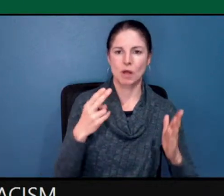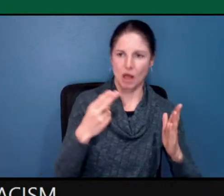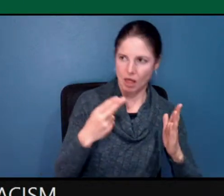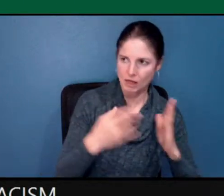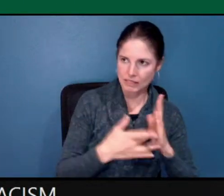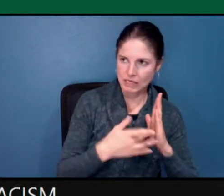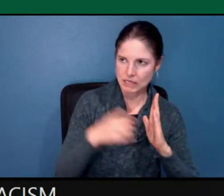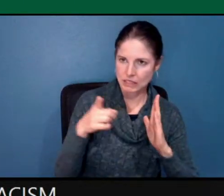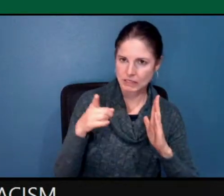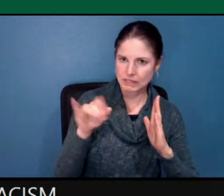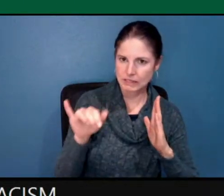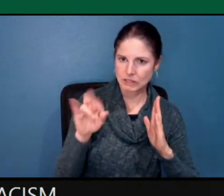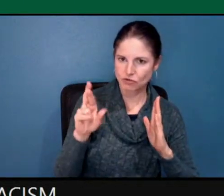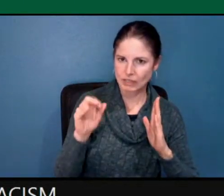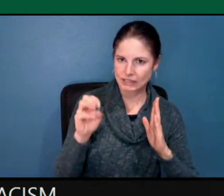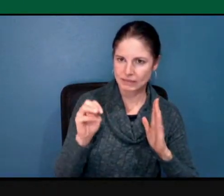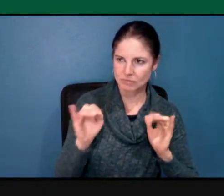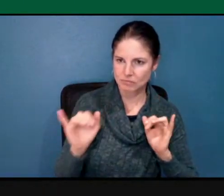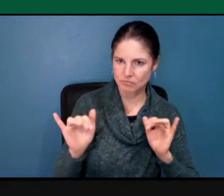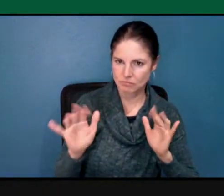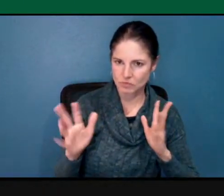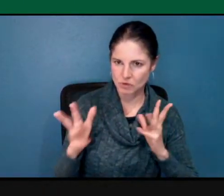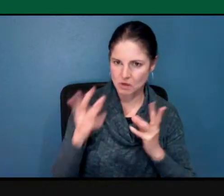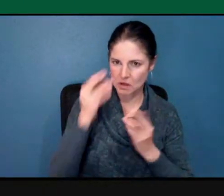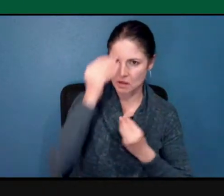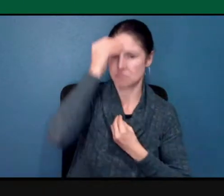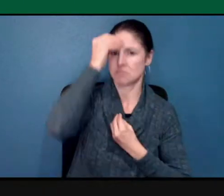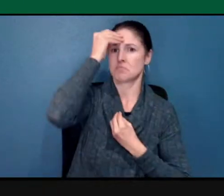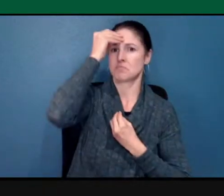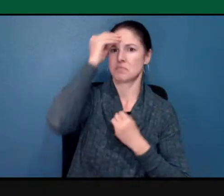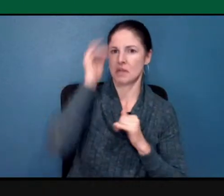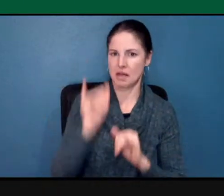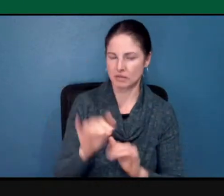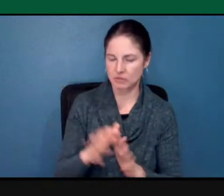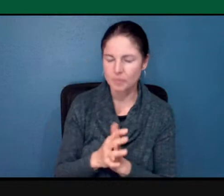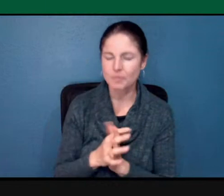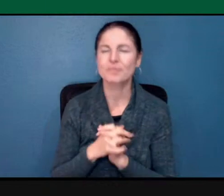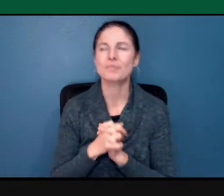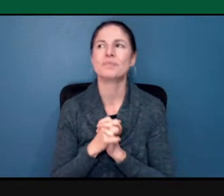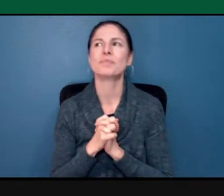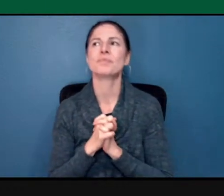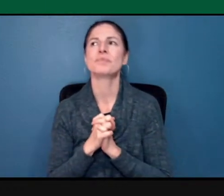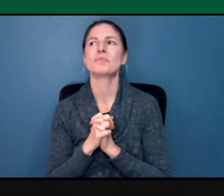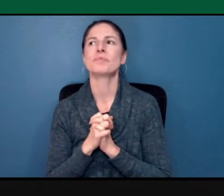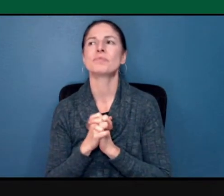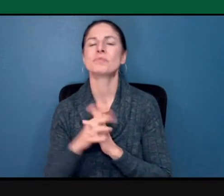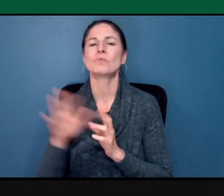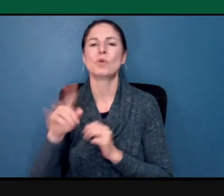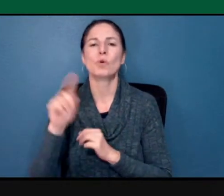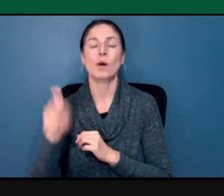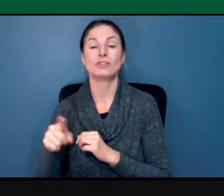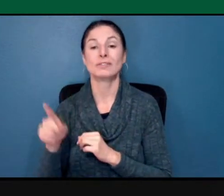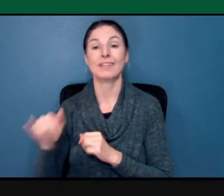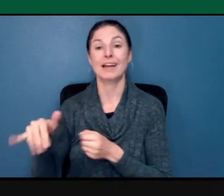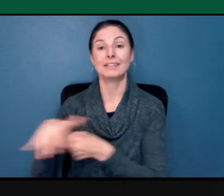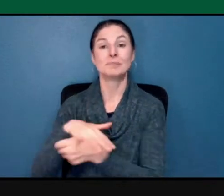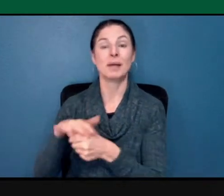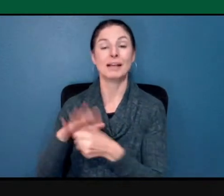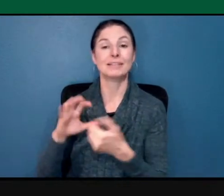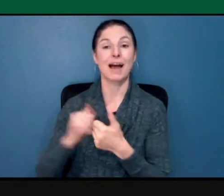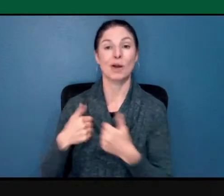So, what I thought about, right, in terms of your question, how do we reclaim this space? I think the question we should ask is,